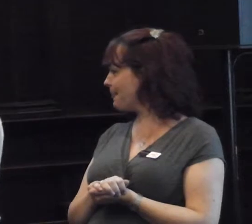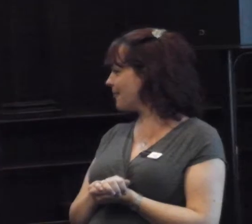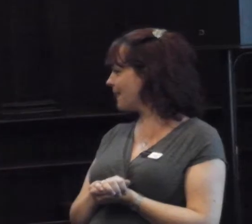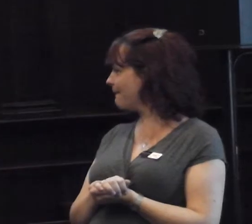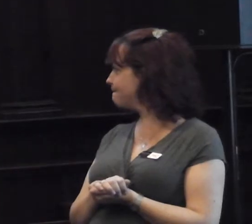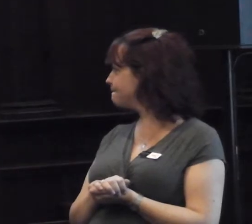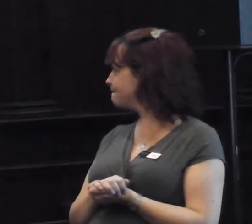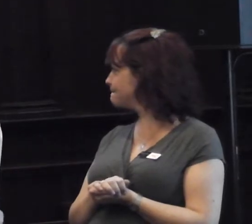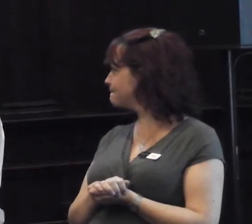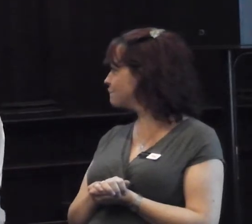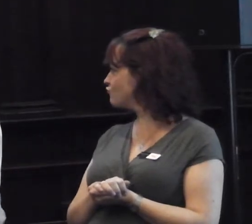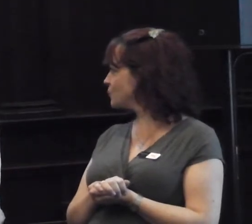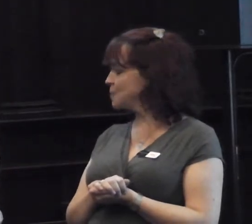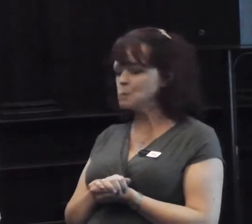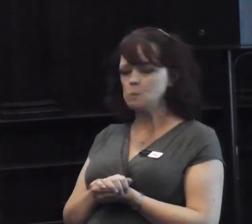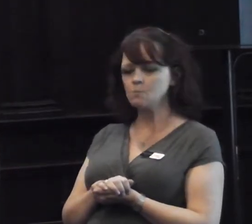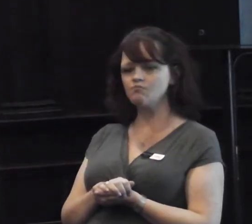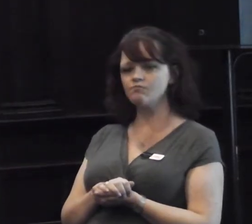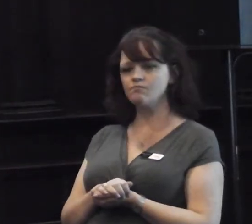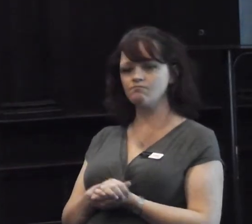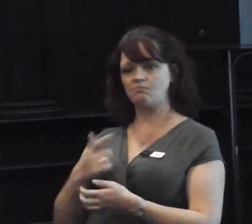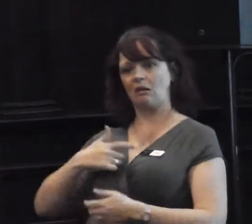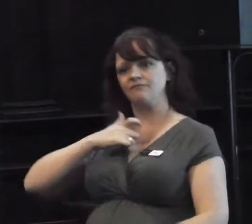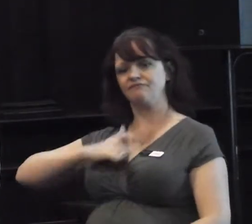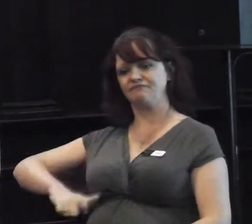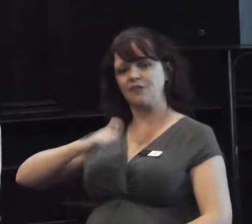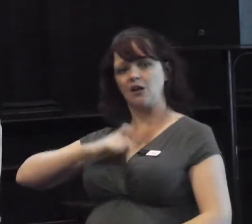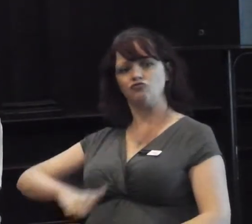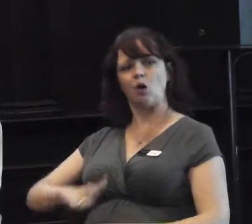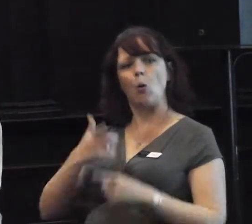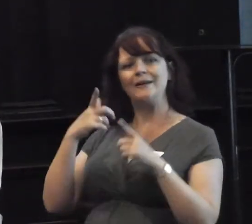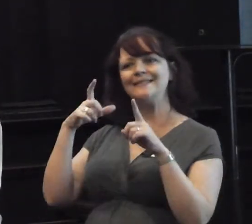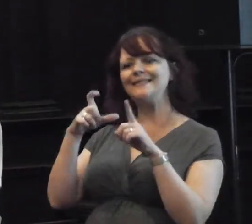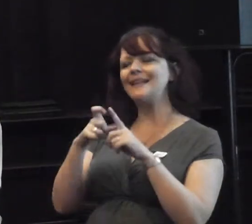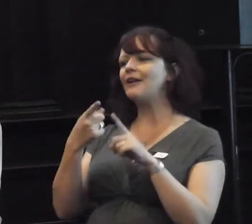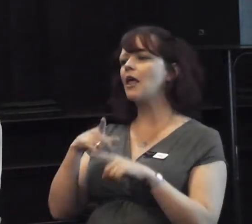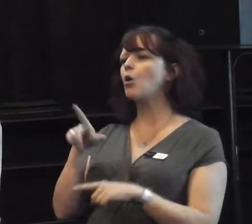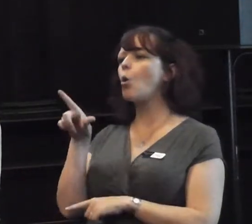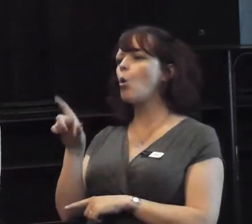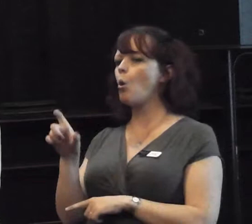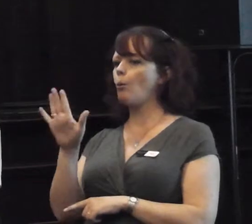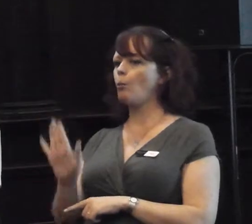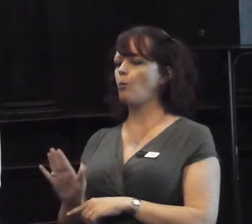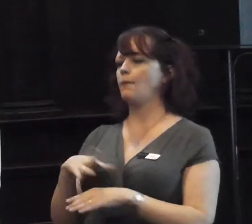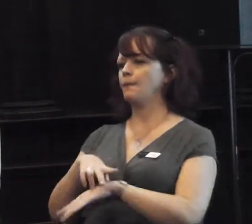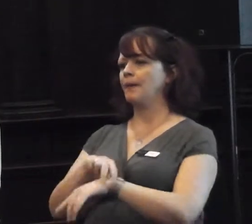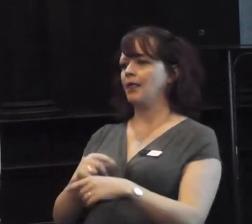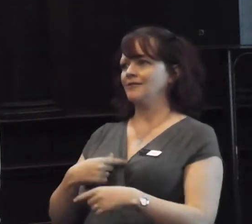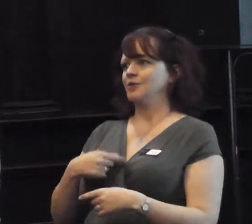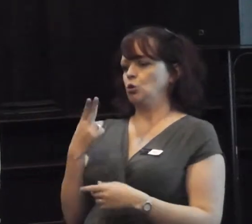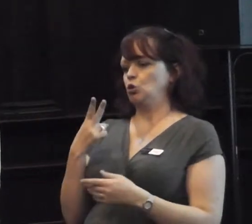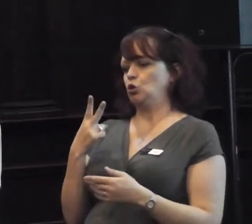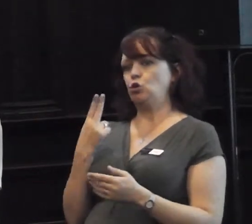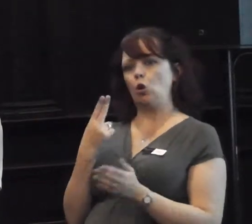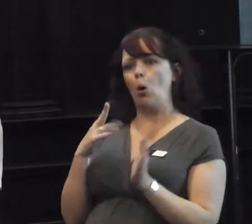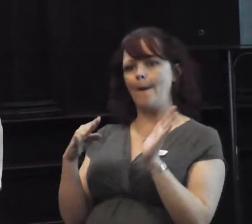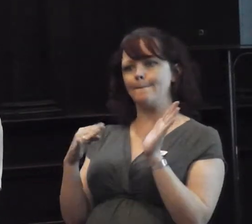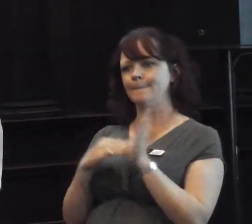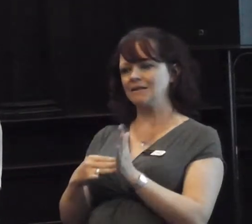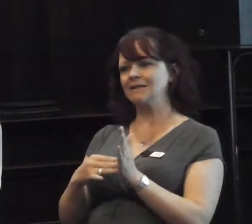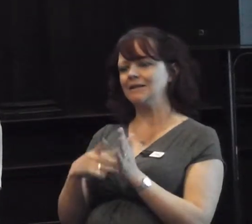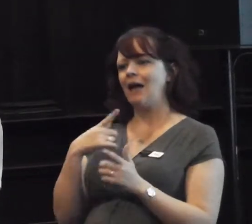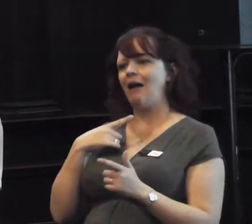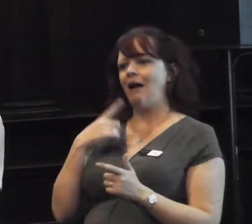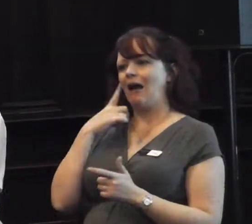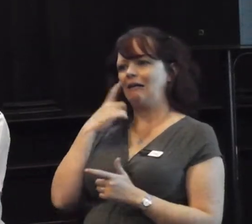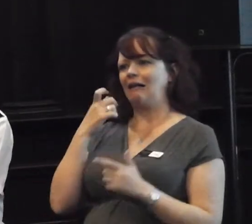I've been in the role now in Exeter. He's been down for two months. I think the Lord Mayor was trying